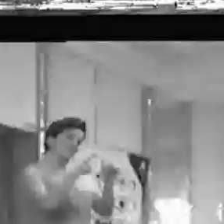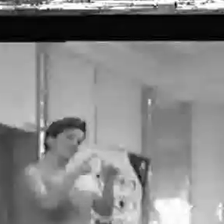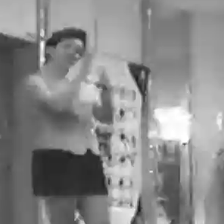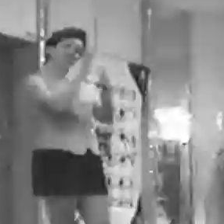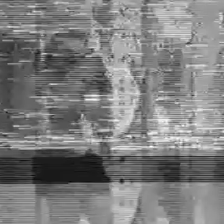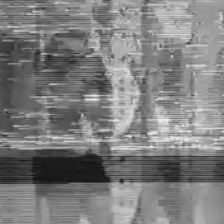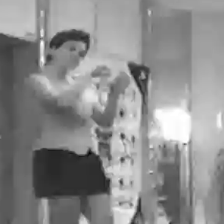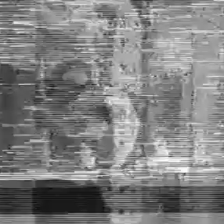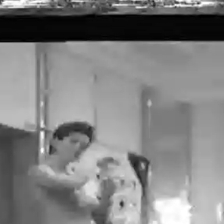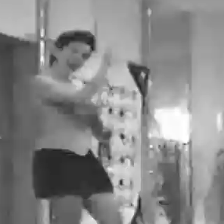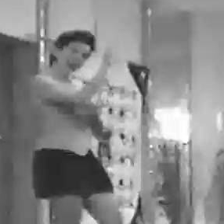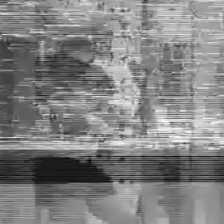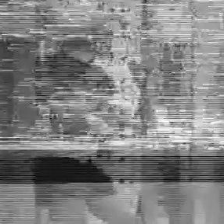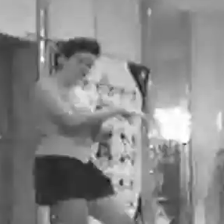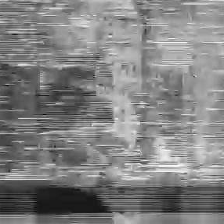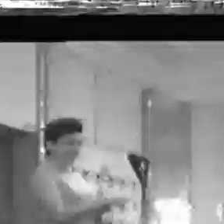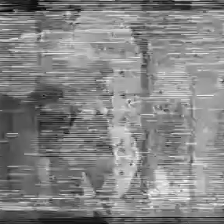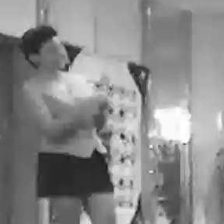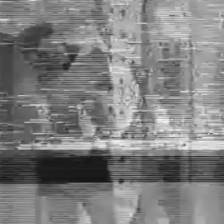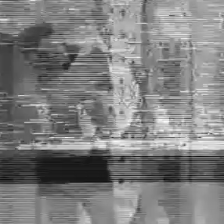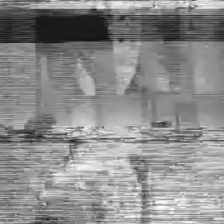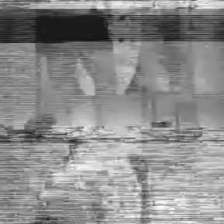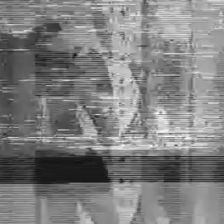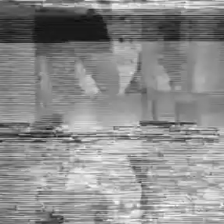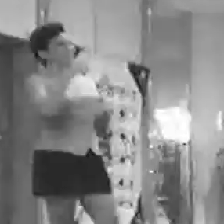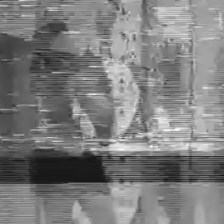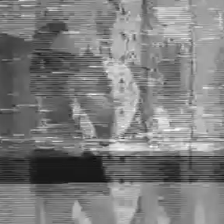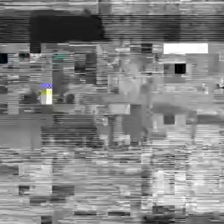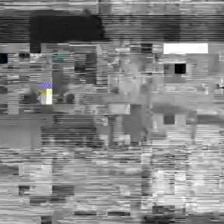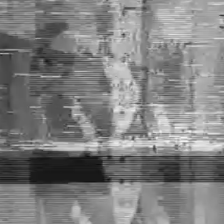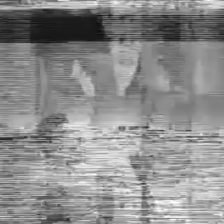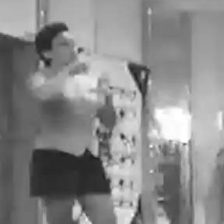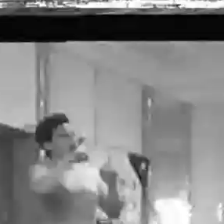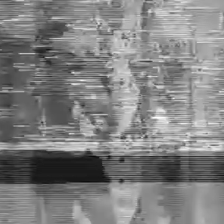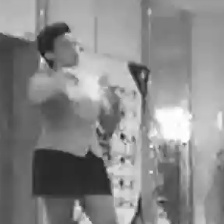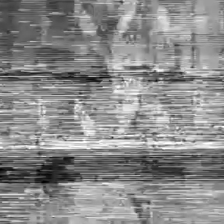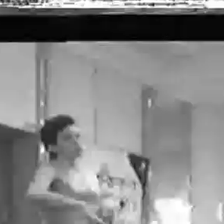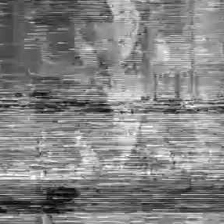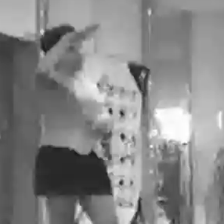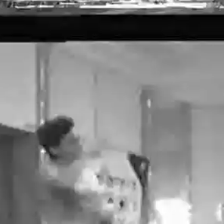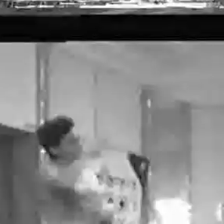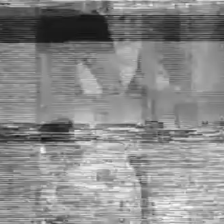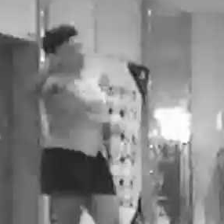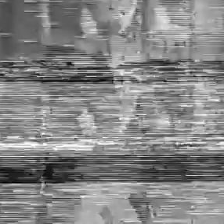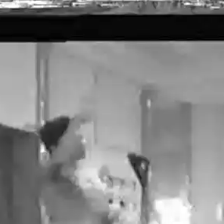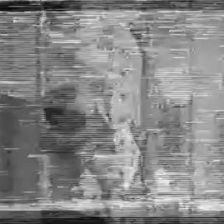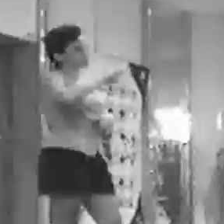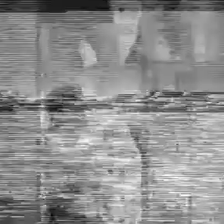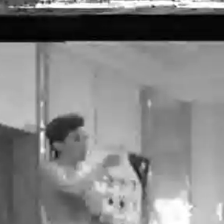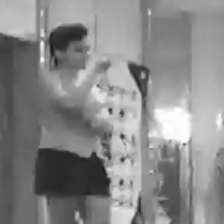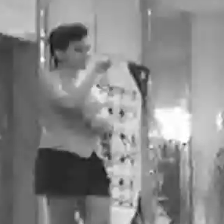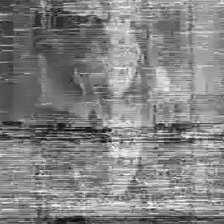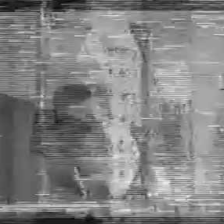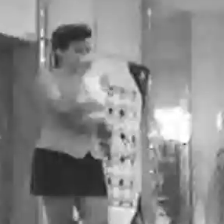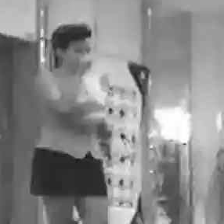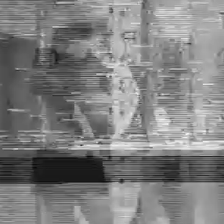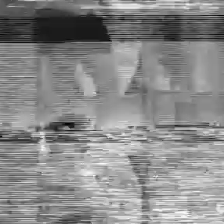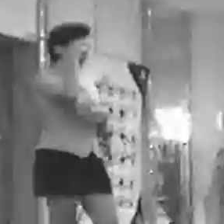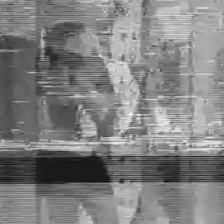And now, I'm doing my first movie in Chicago. But I was raised all over the USA.